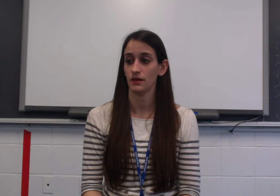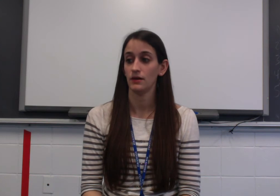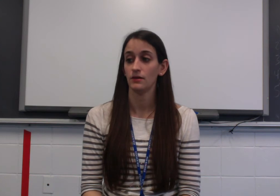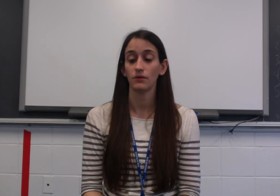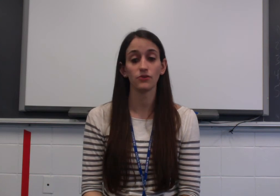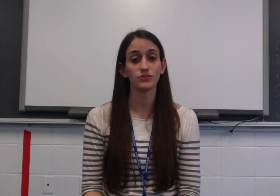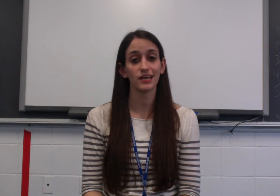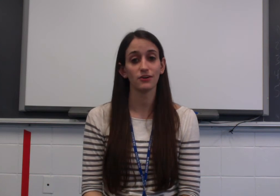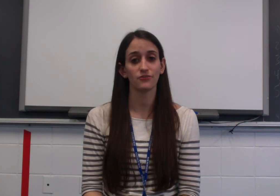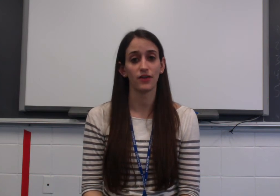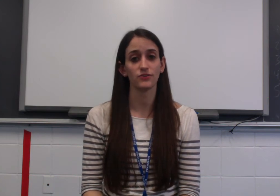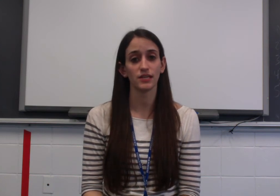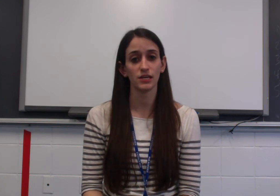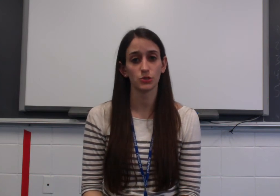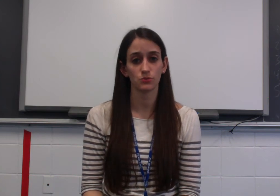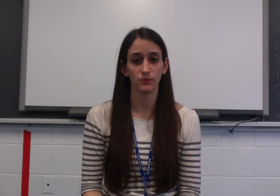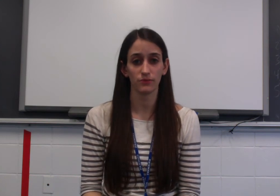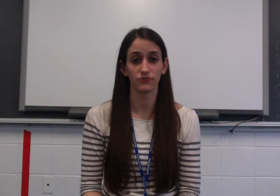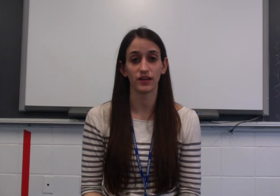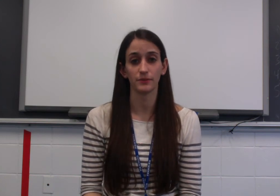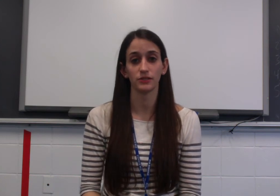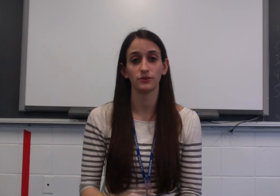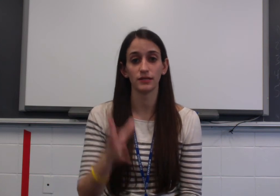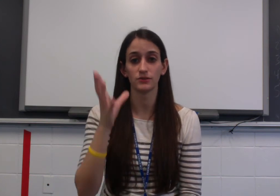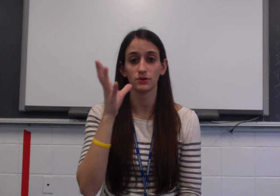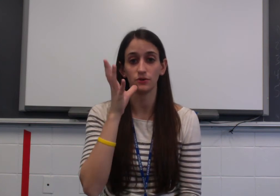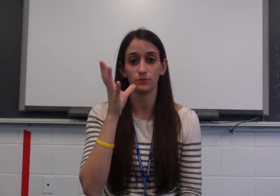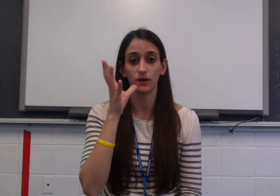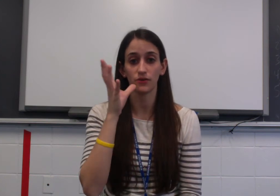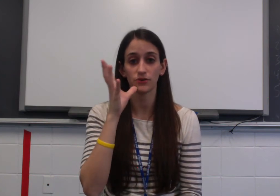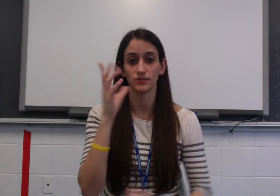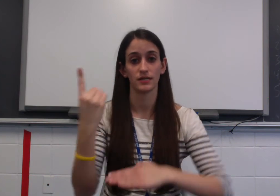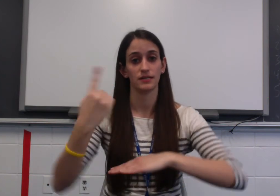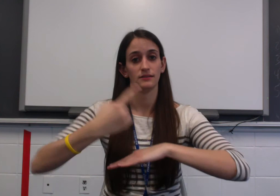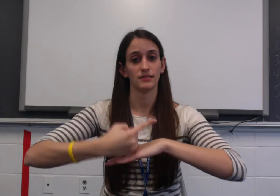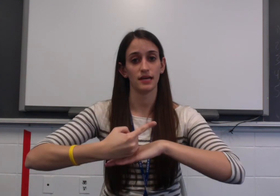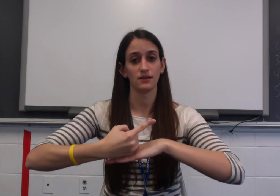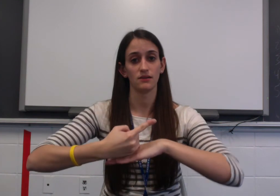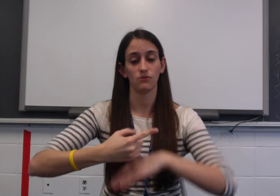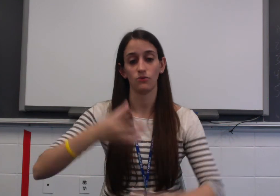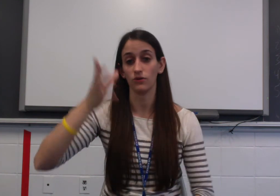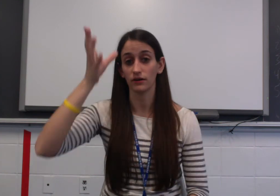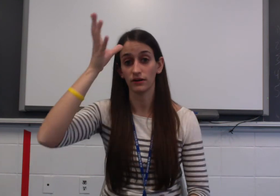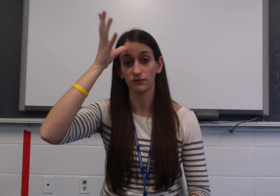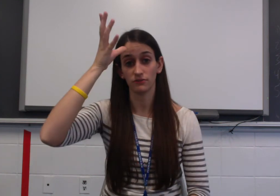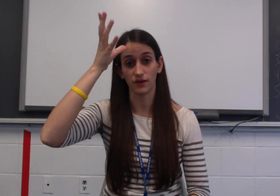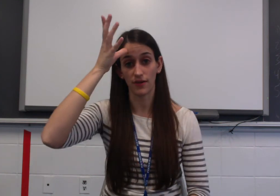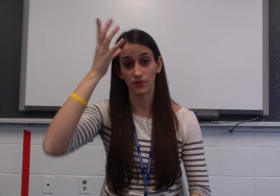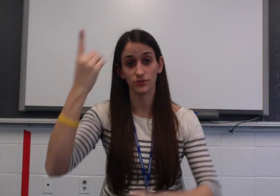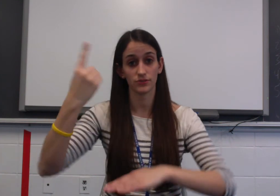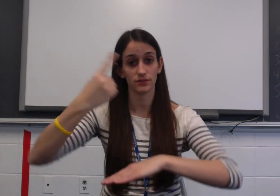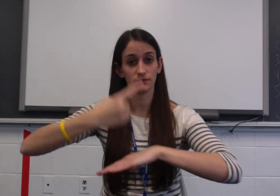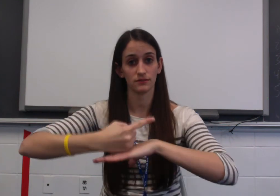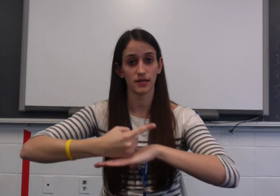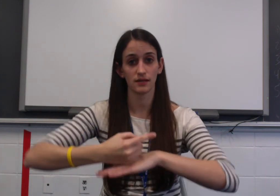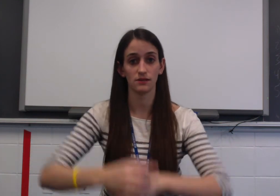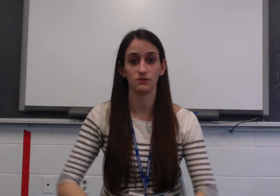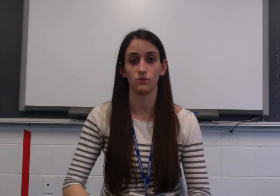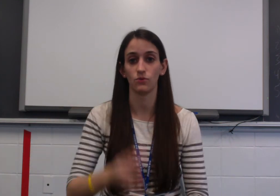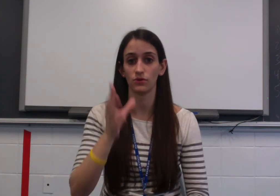Mother's Day or Father's Day, you should remember from the family unit, so Mother's Day or Father's Day or